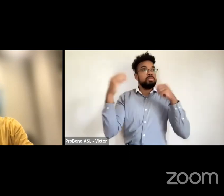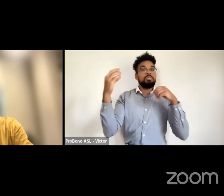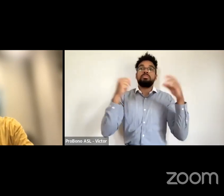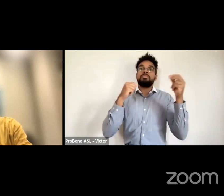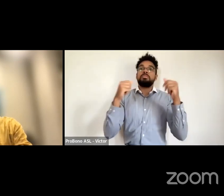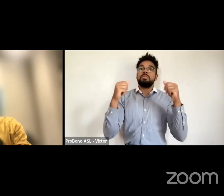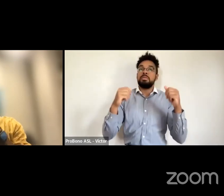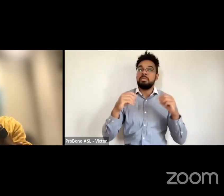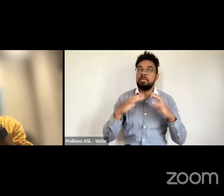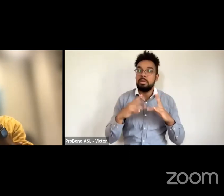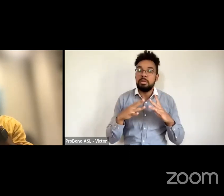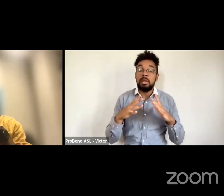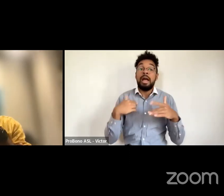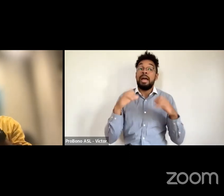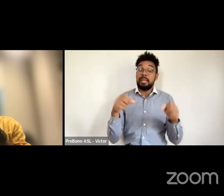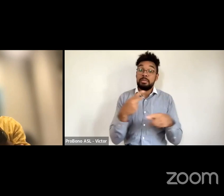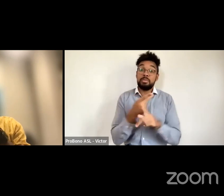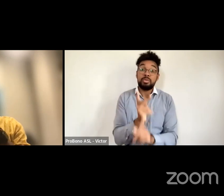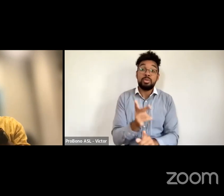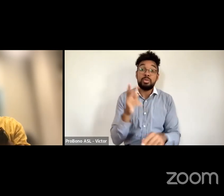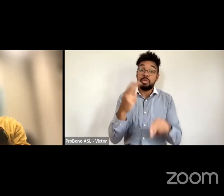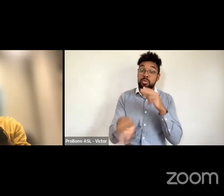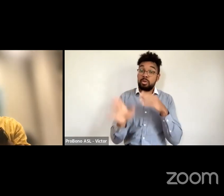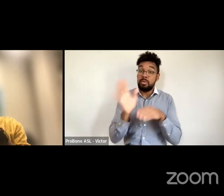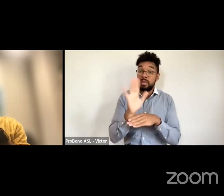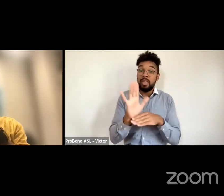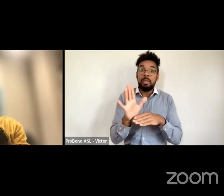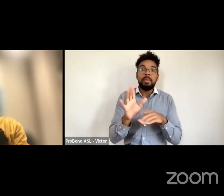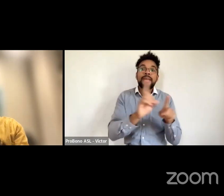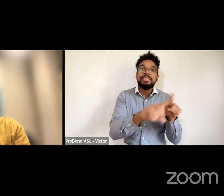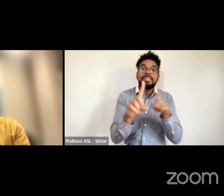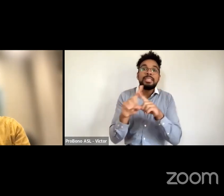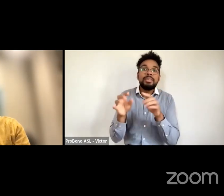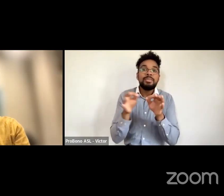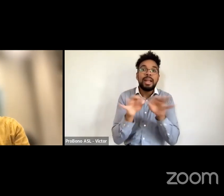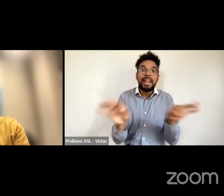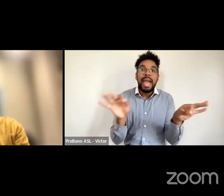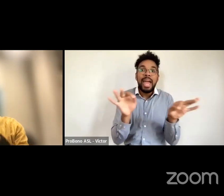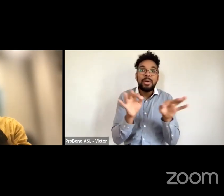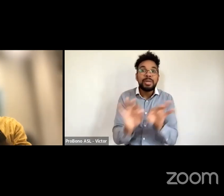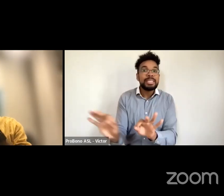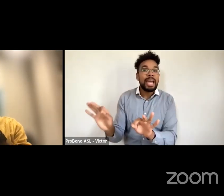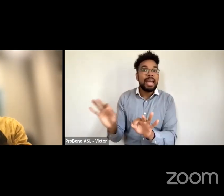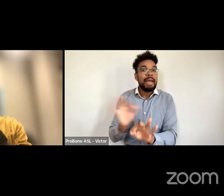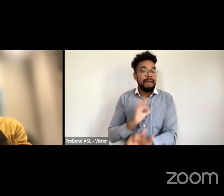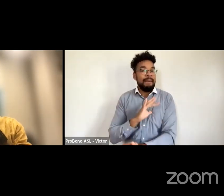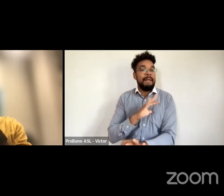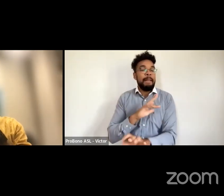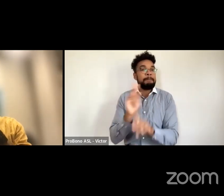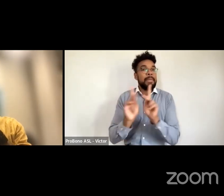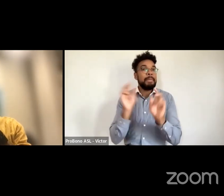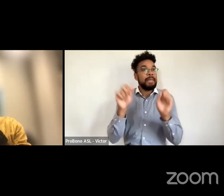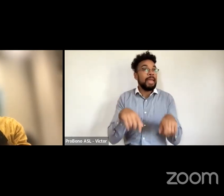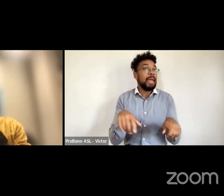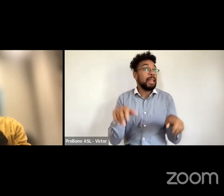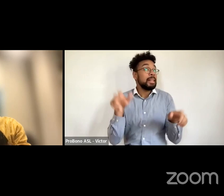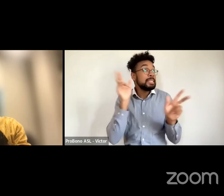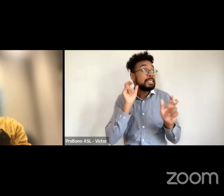different languages actually where um people would listen to and understand